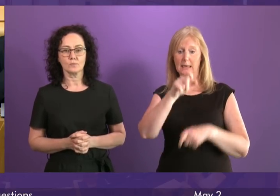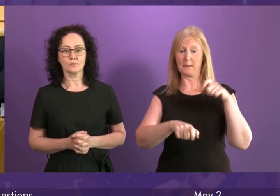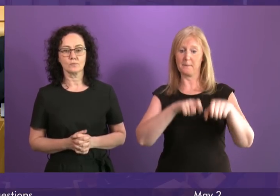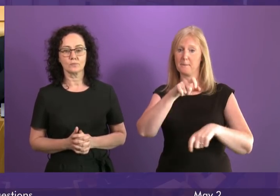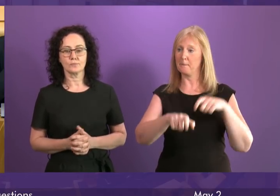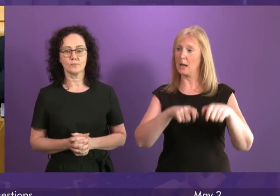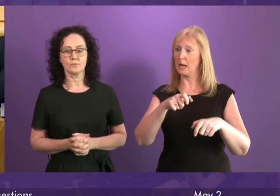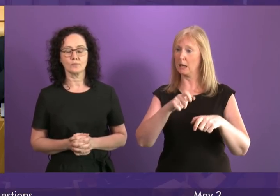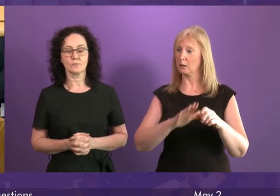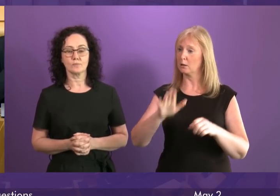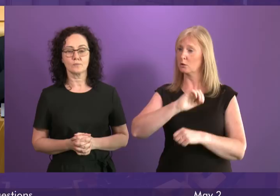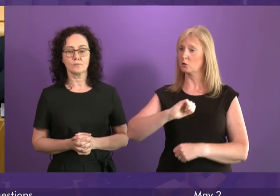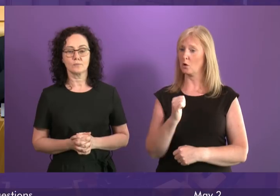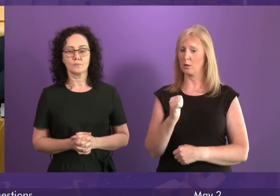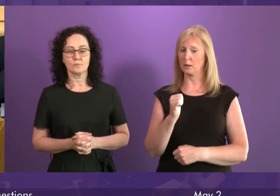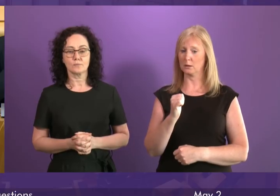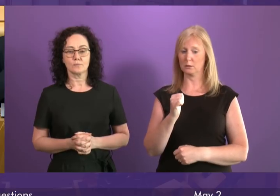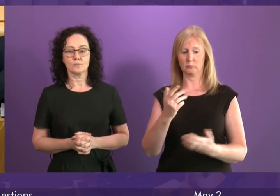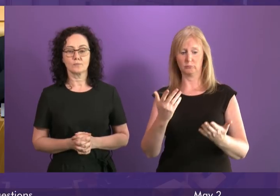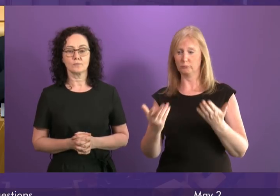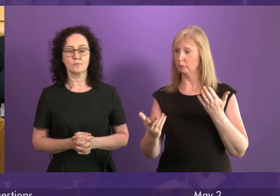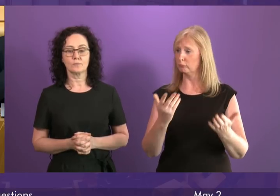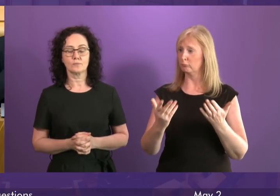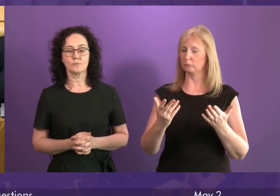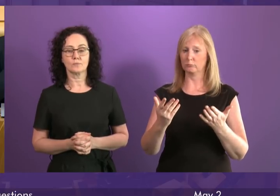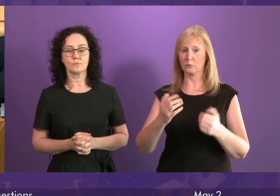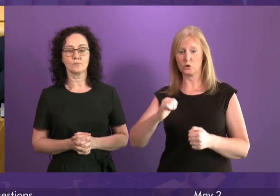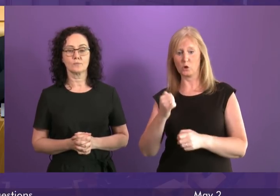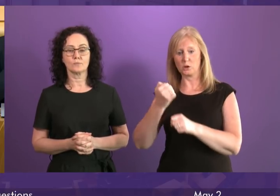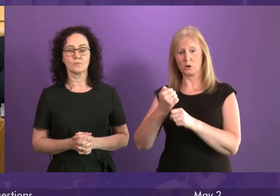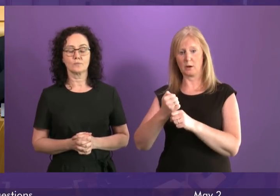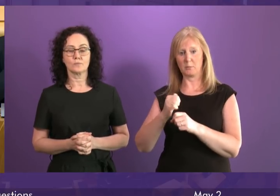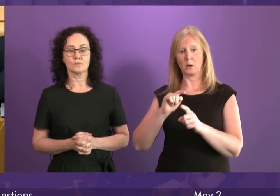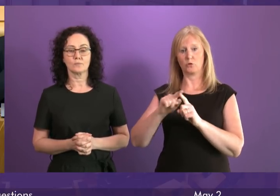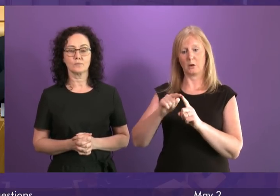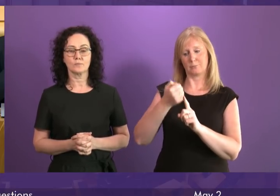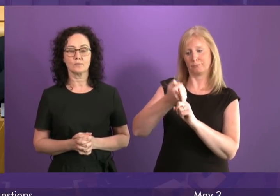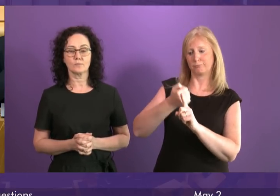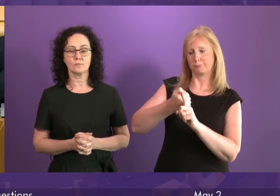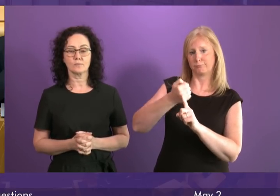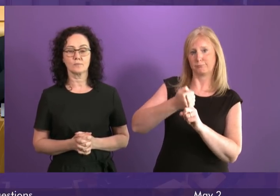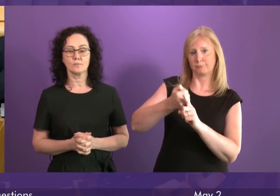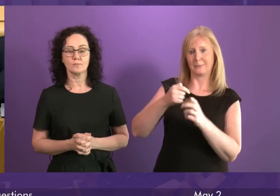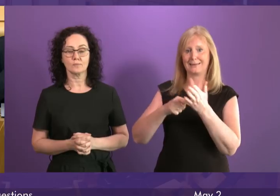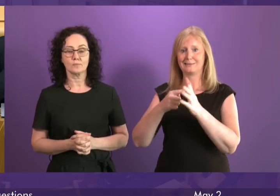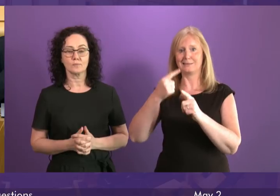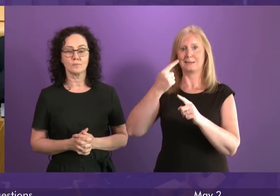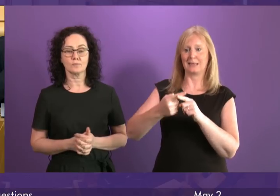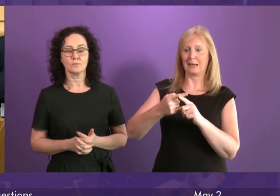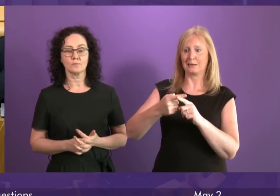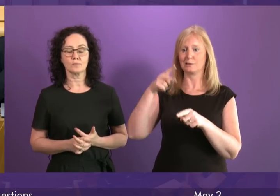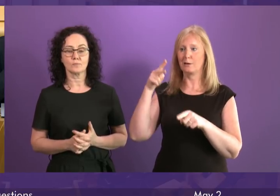woeful. And in telling contrast, the Scottish government continues to pursue a climate-busting tax cut worth